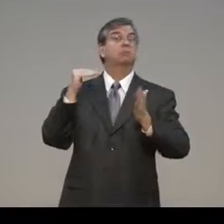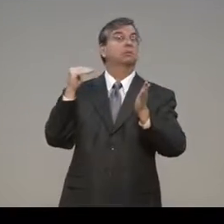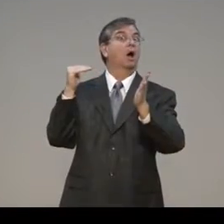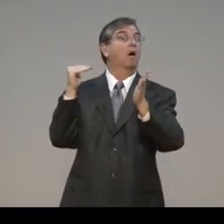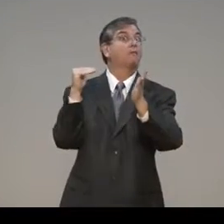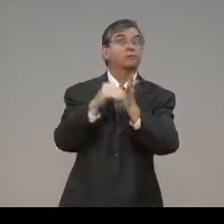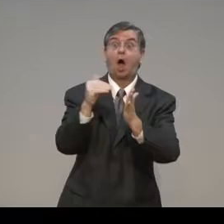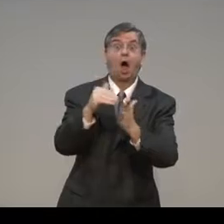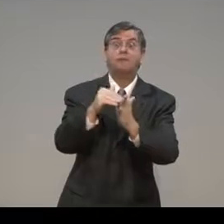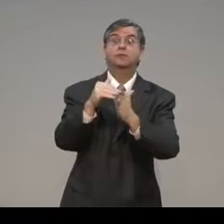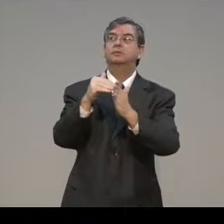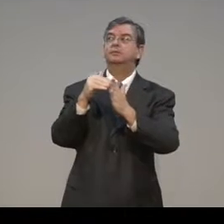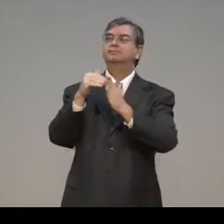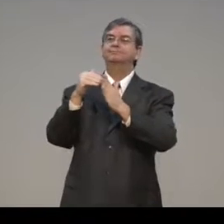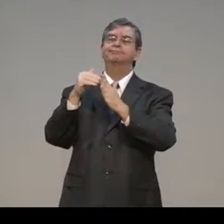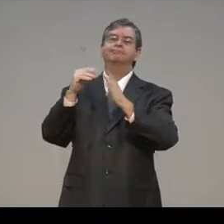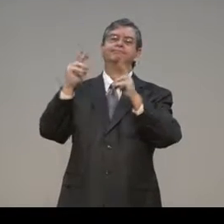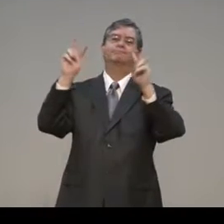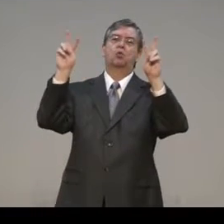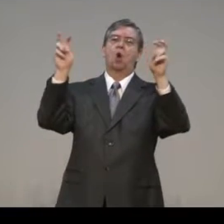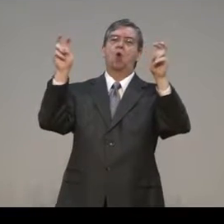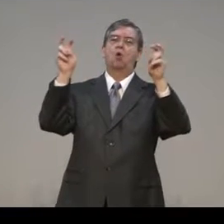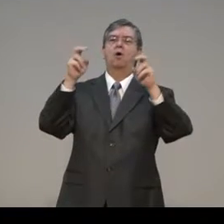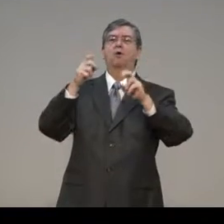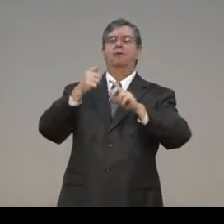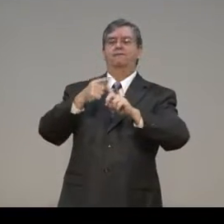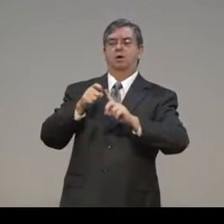perhaps it's in a war for their merits.